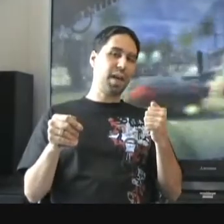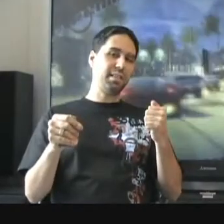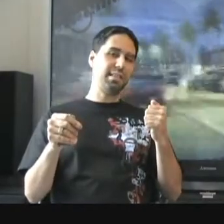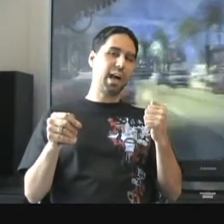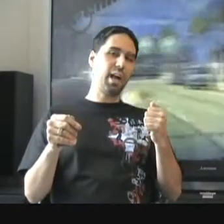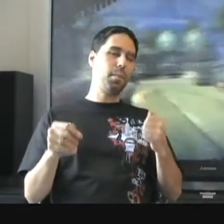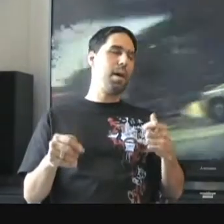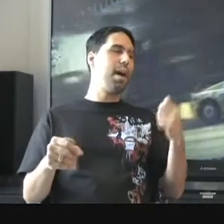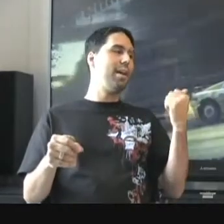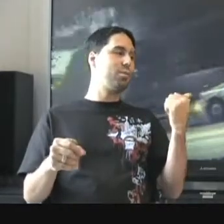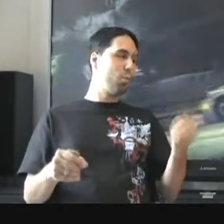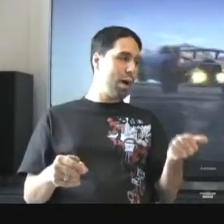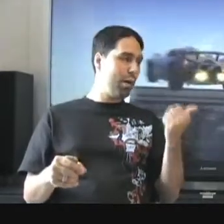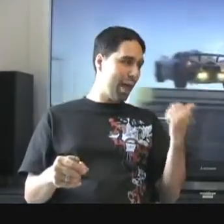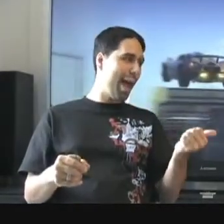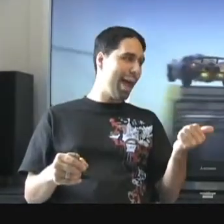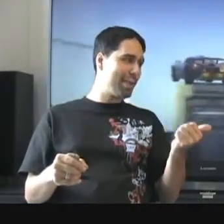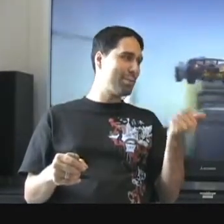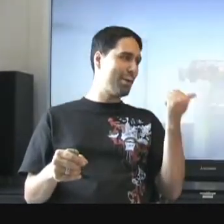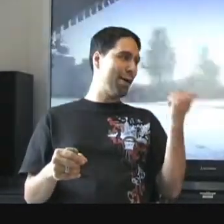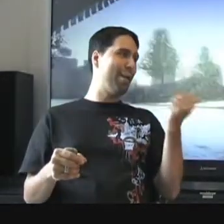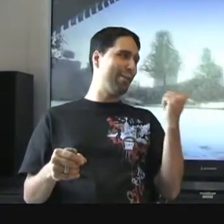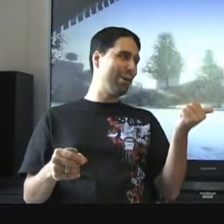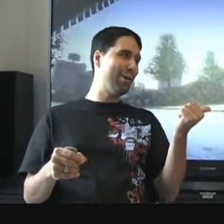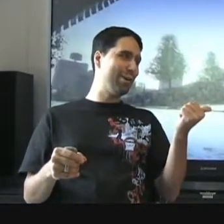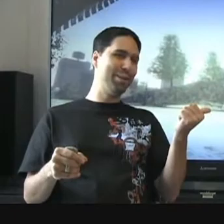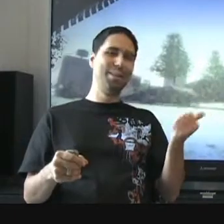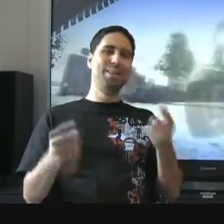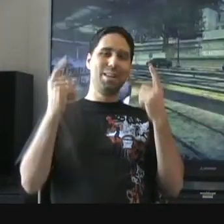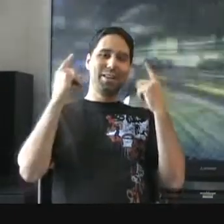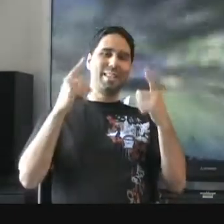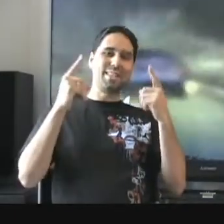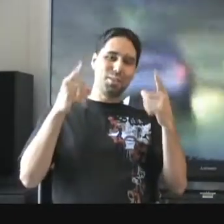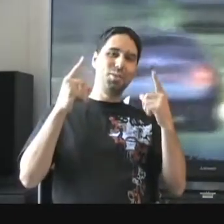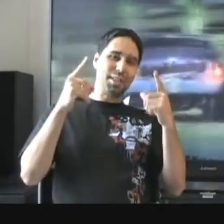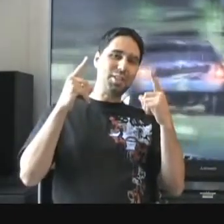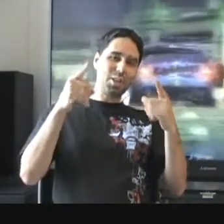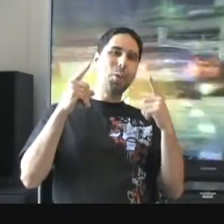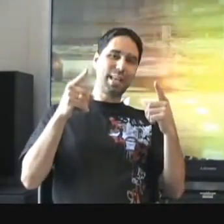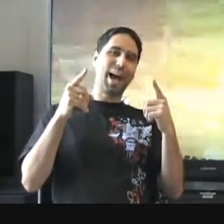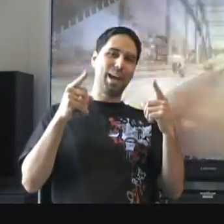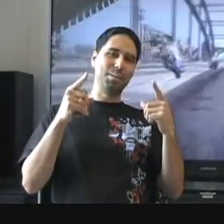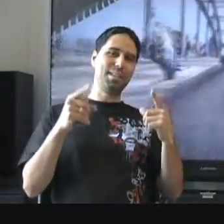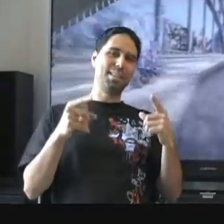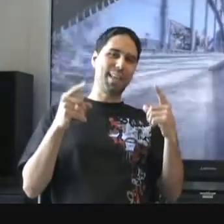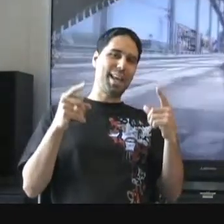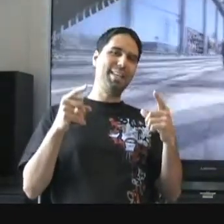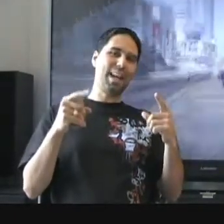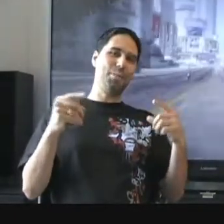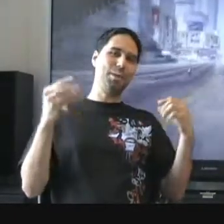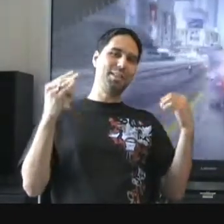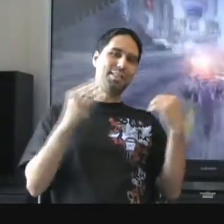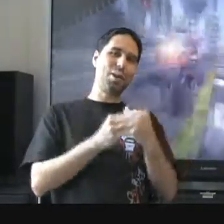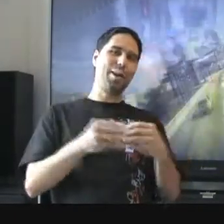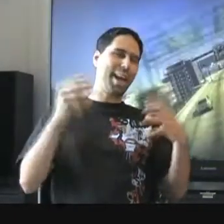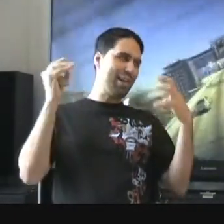fastest time as well as when you're on that road, get to do the show times, which is at any time you can start a